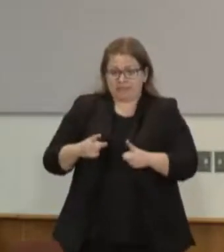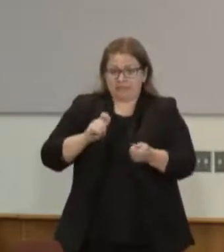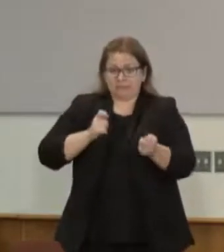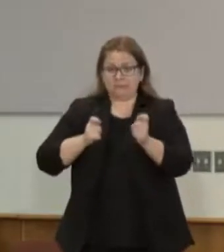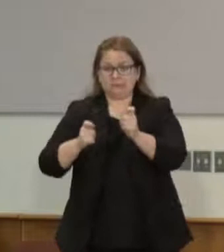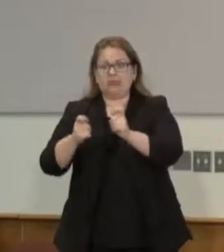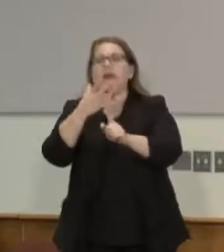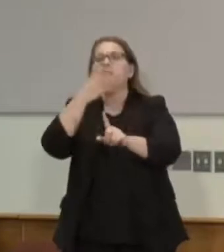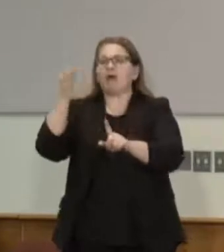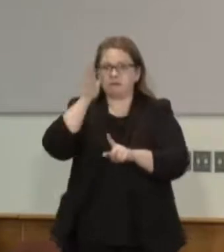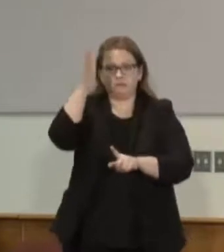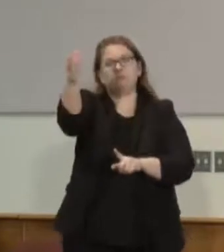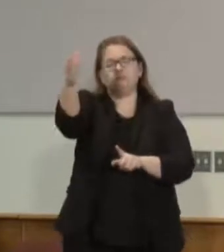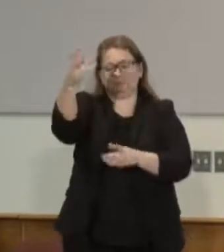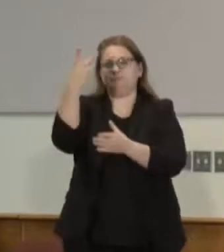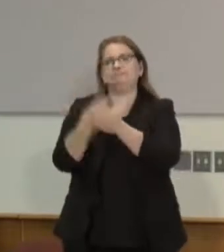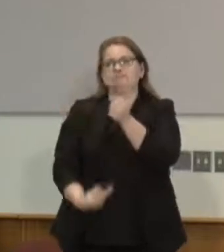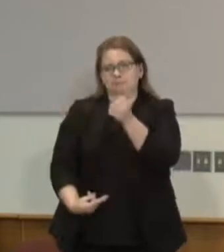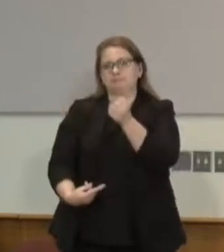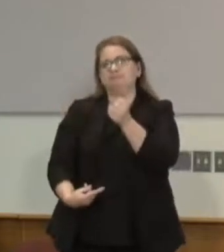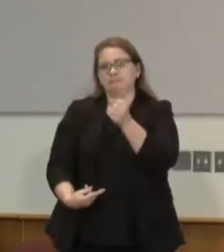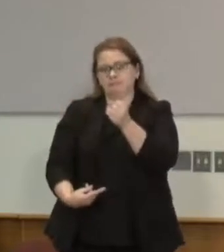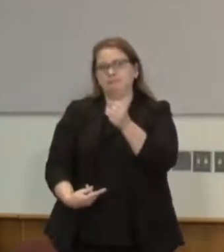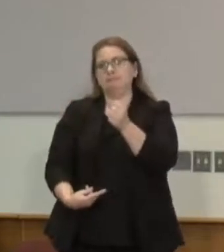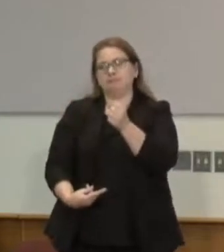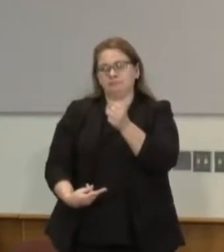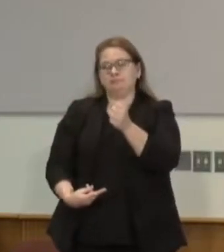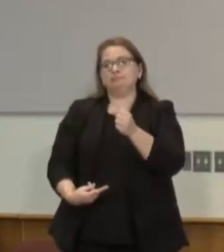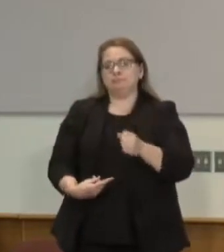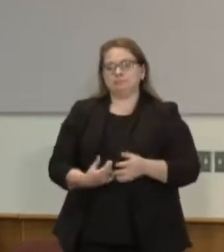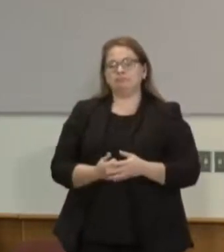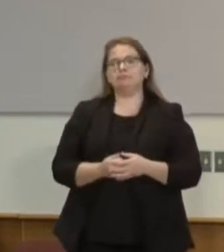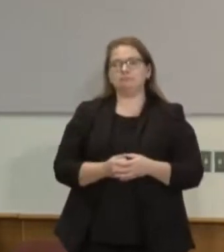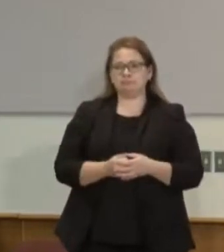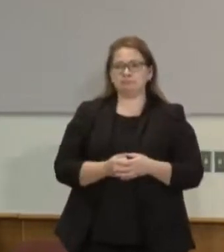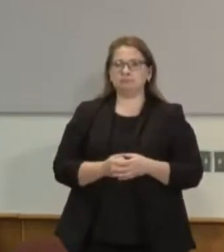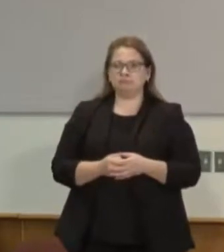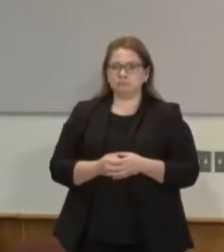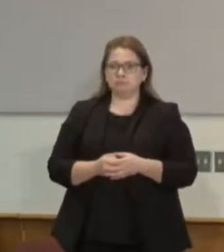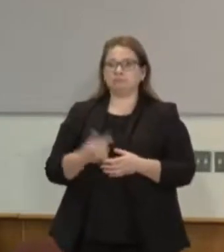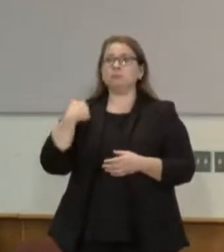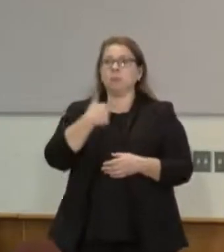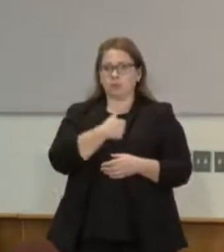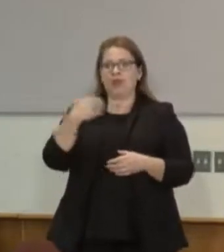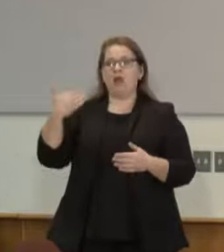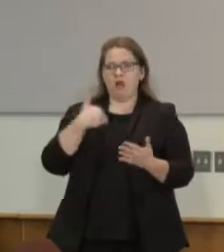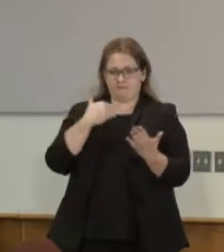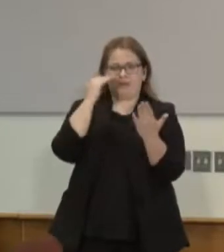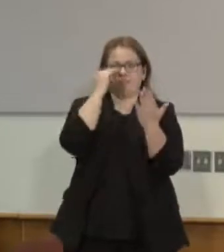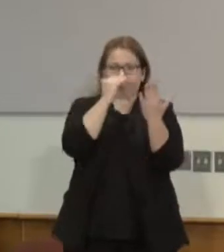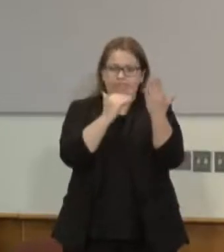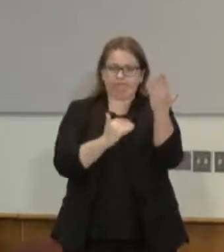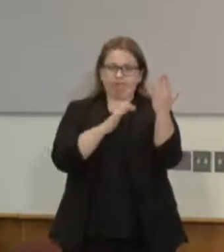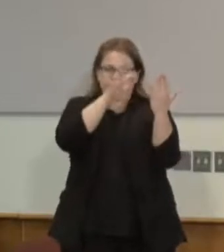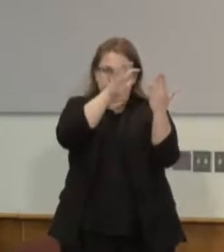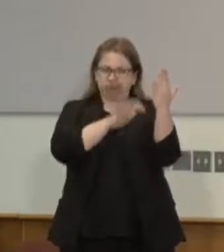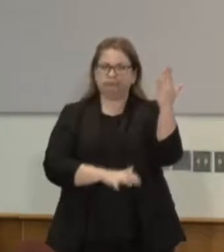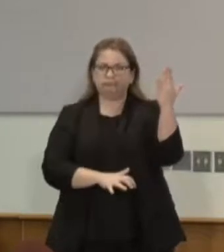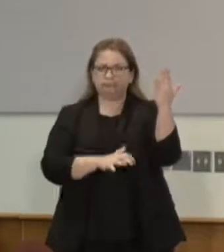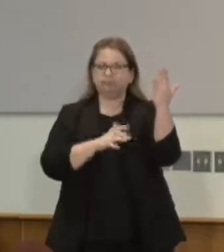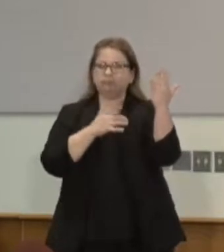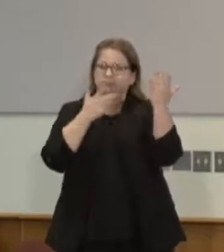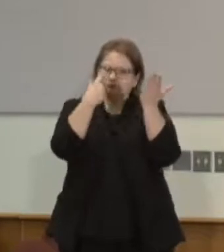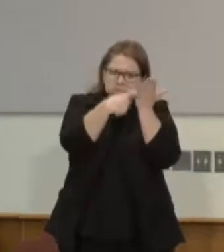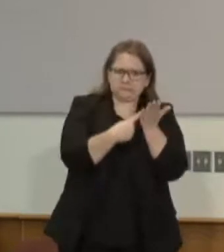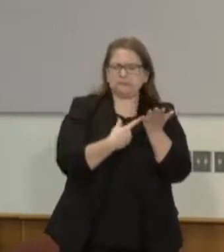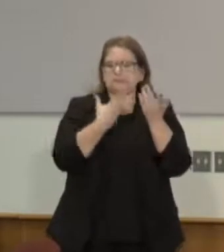And I think it's important for us to remember that what we're trying to do is have a comprehensive discussion about what needs to happen in order for there to